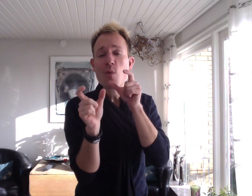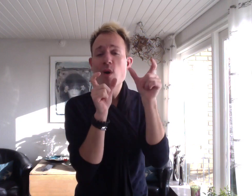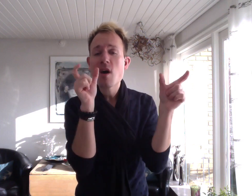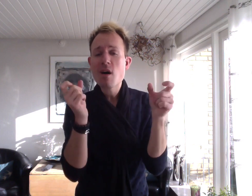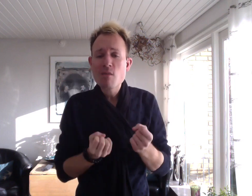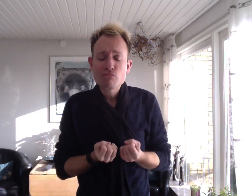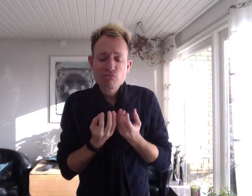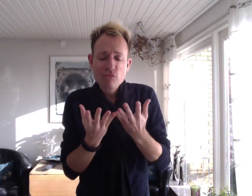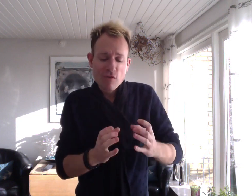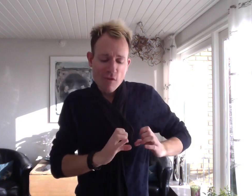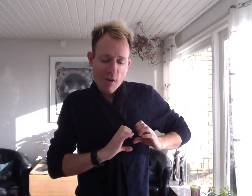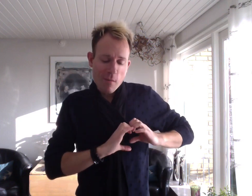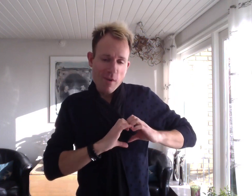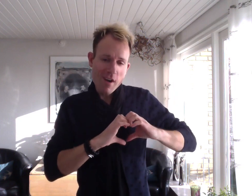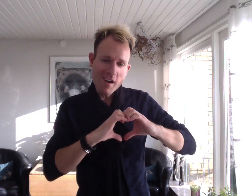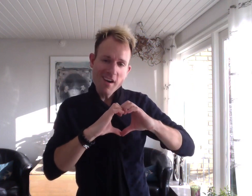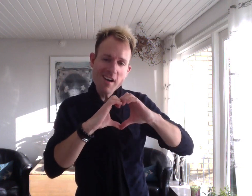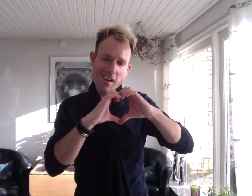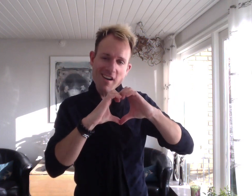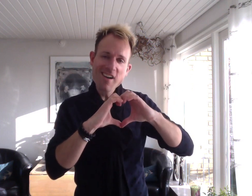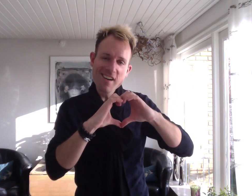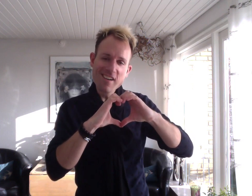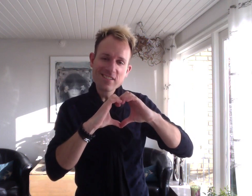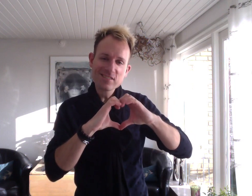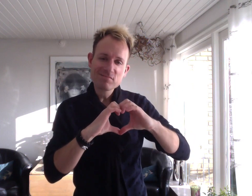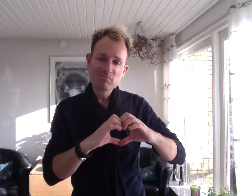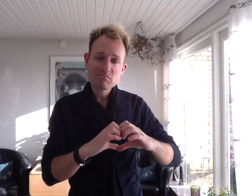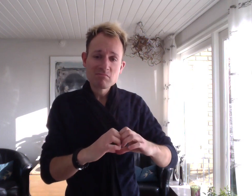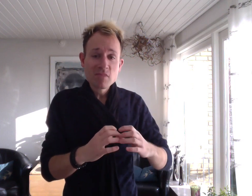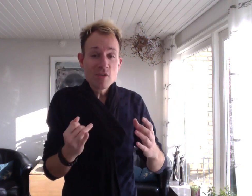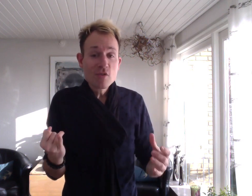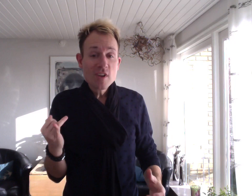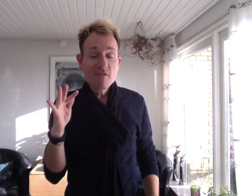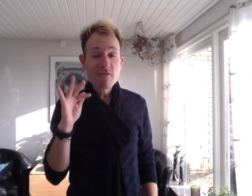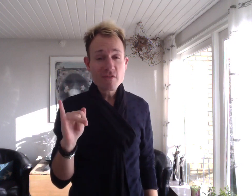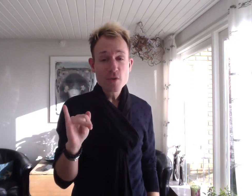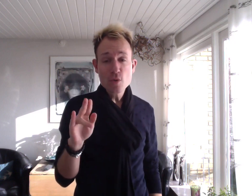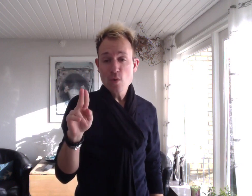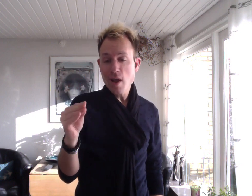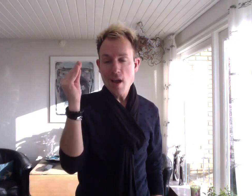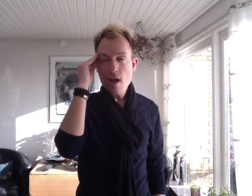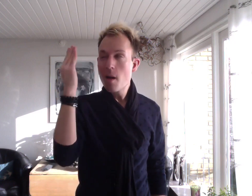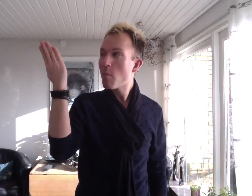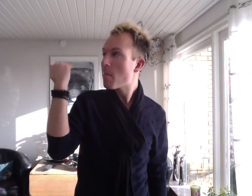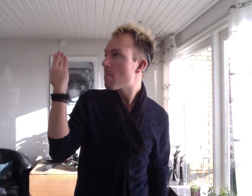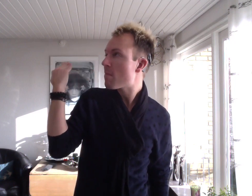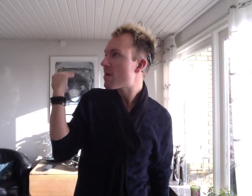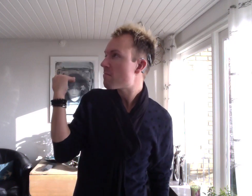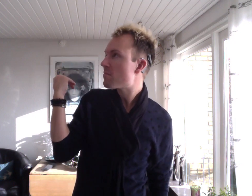coming from my heart And then if you can remember